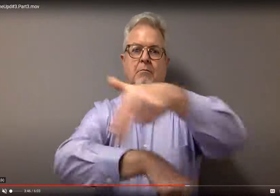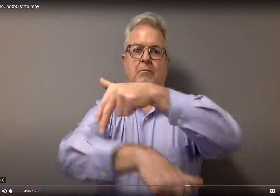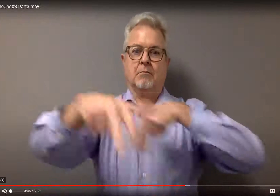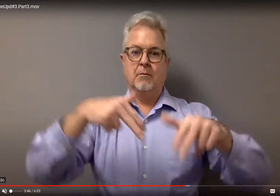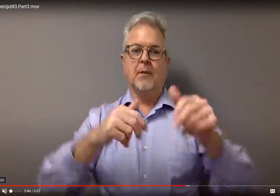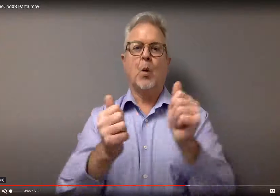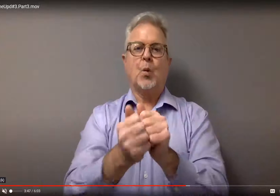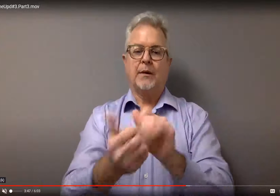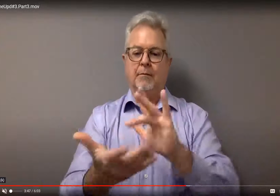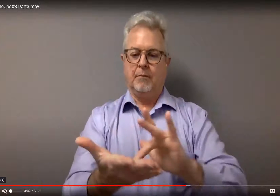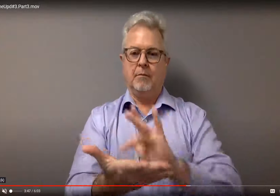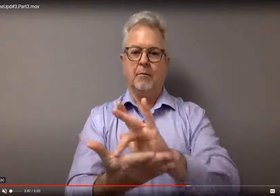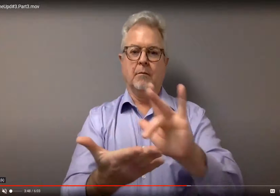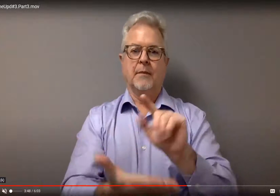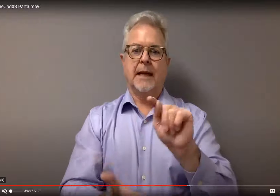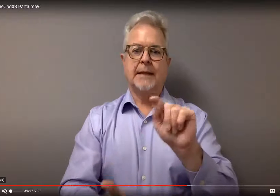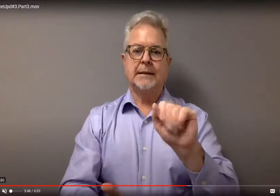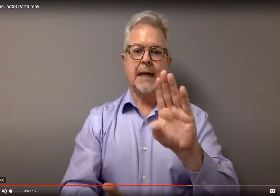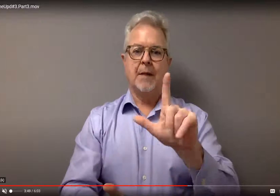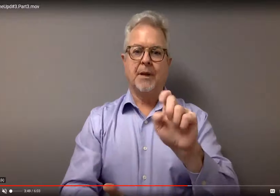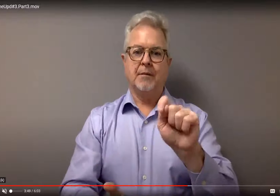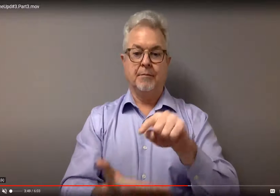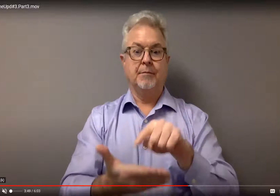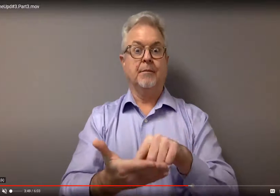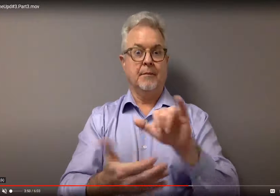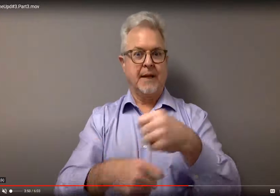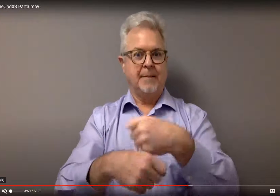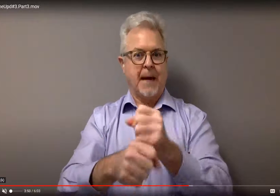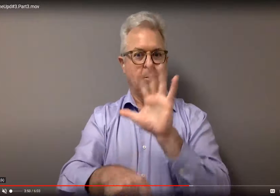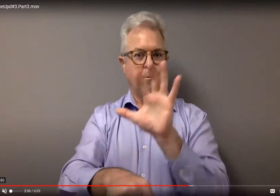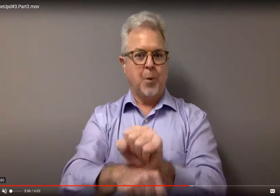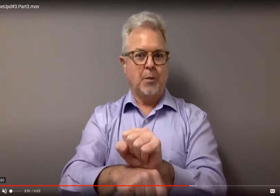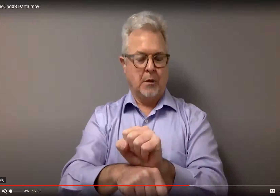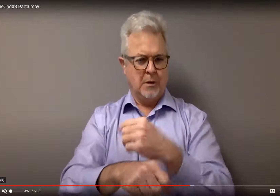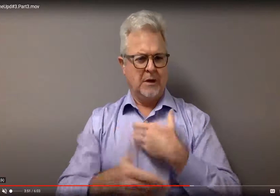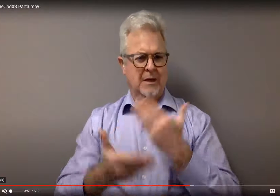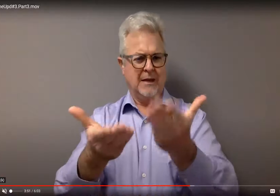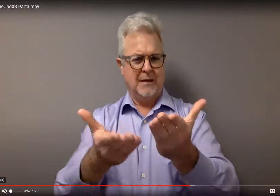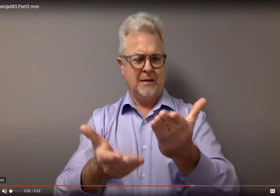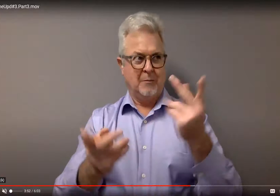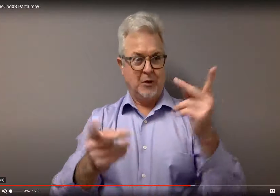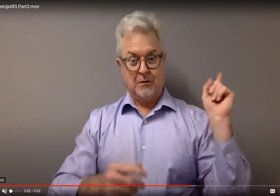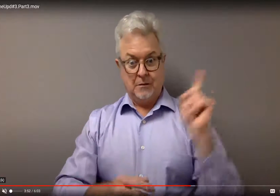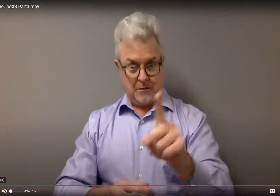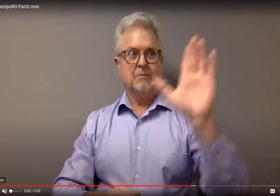see people wandering around with iPads or tablets. That is for you to make your next appointment.